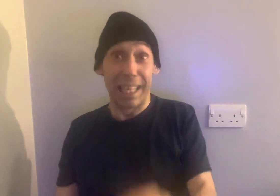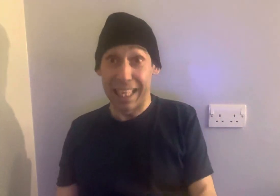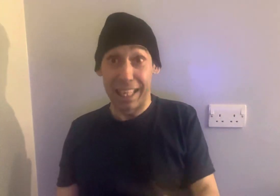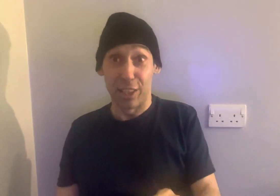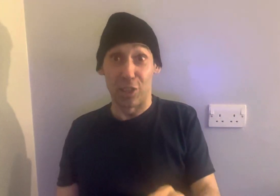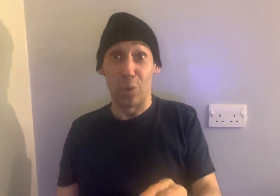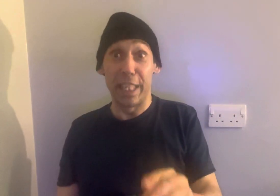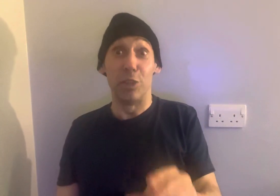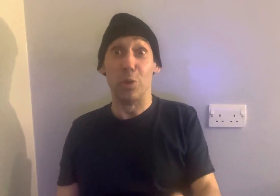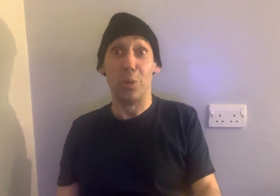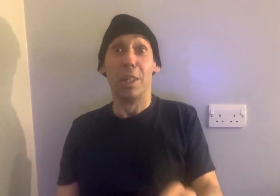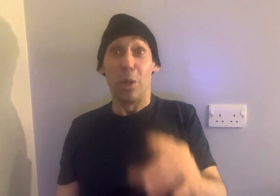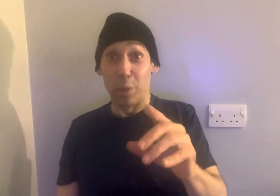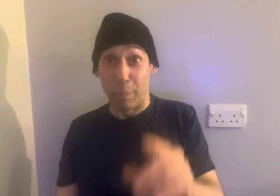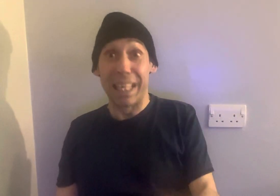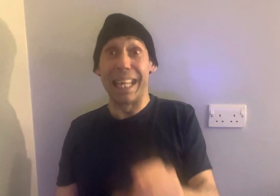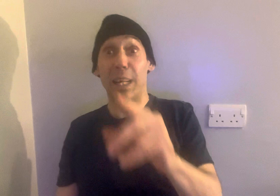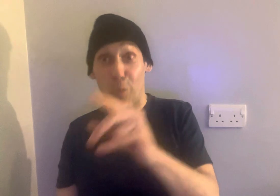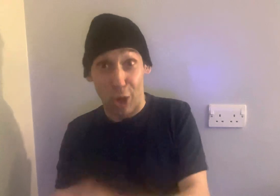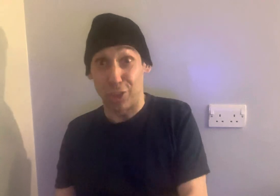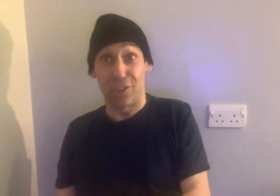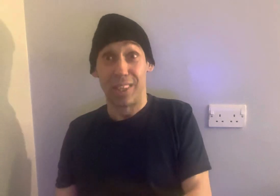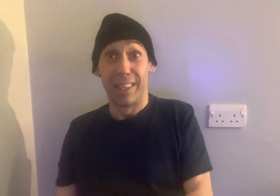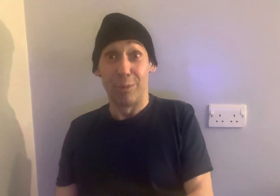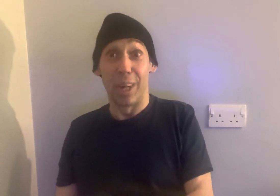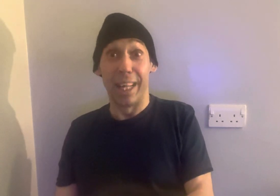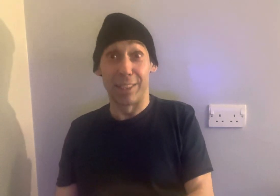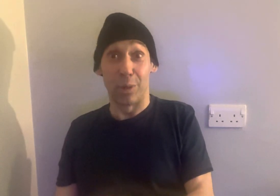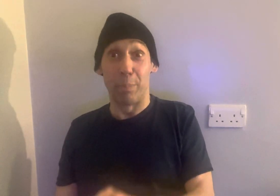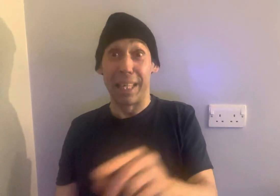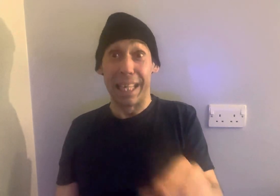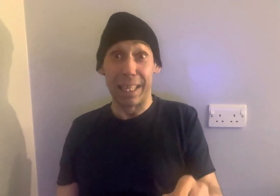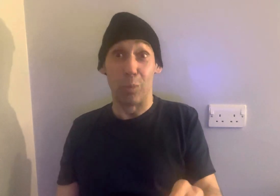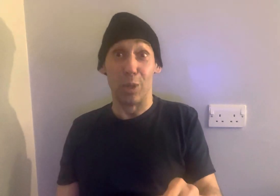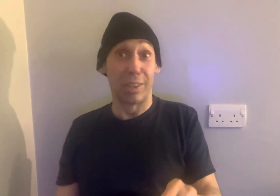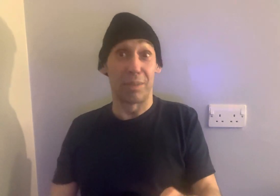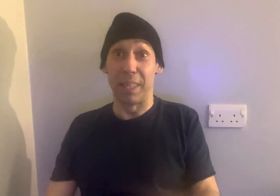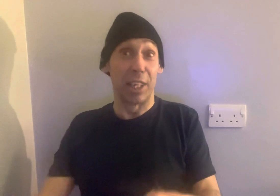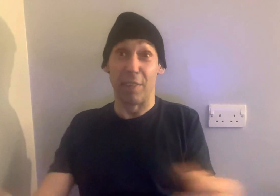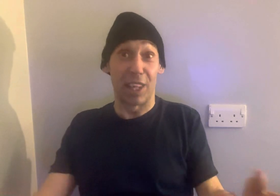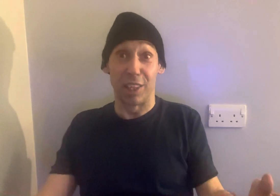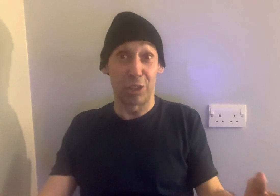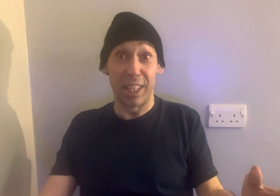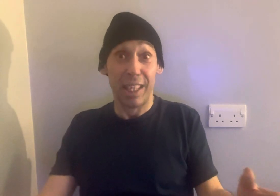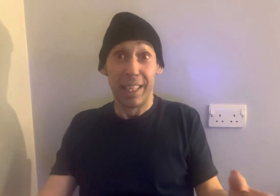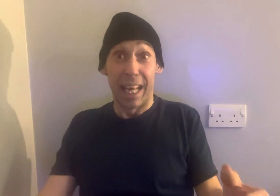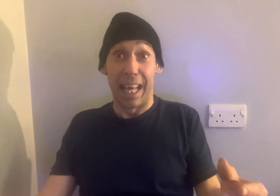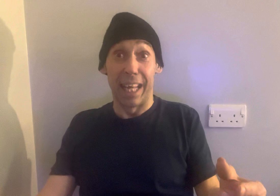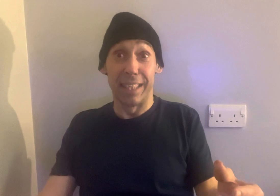link. So, he knew who the big link was, right. So, the big link was in another country. And